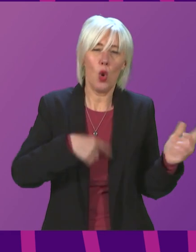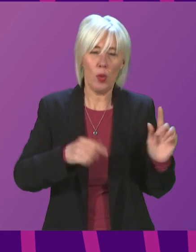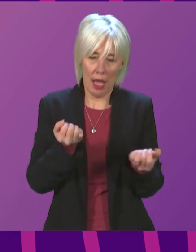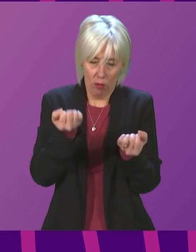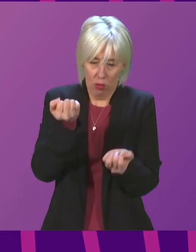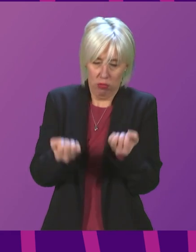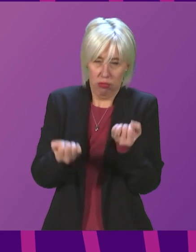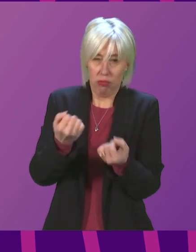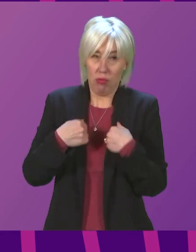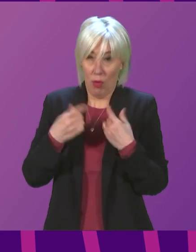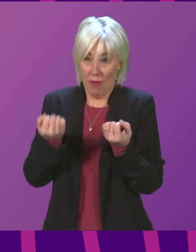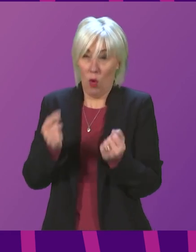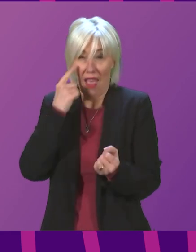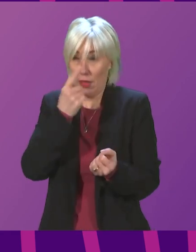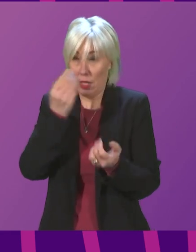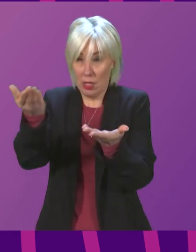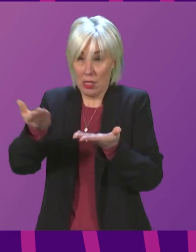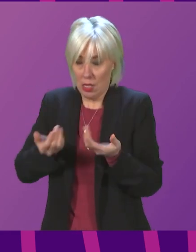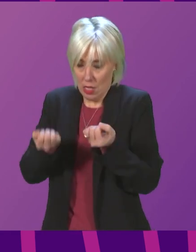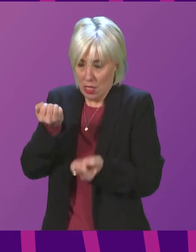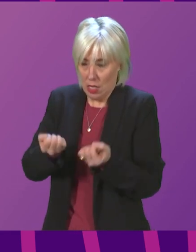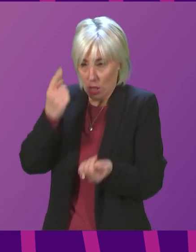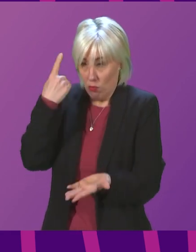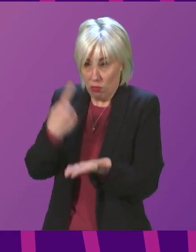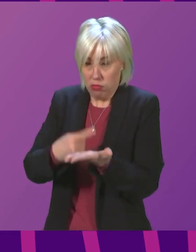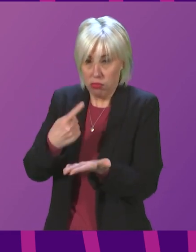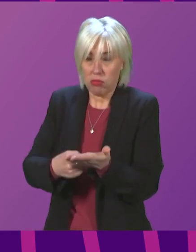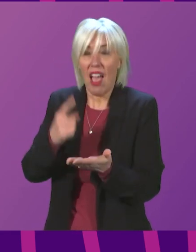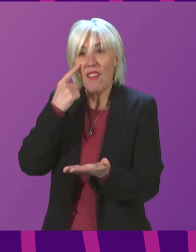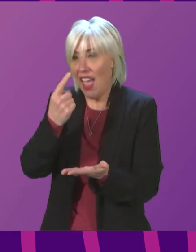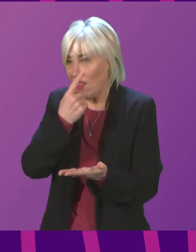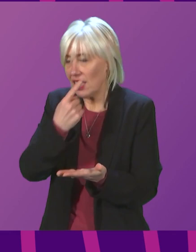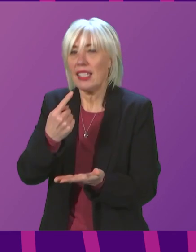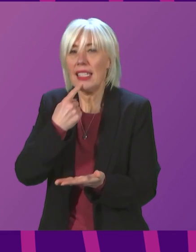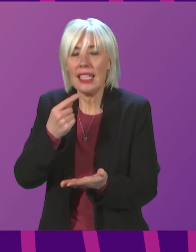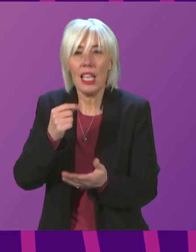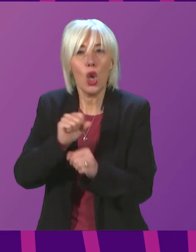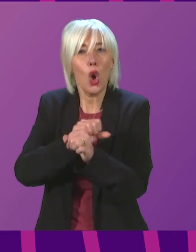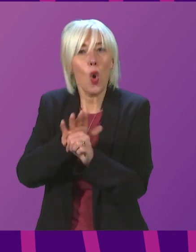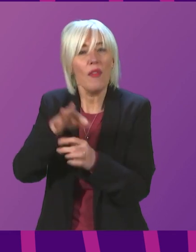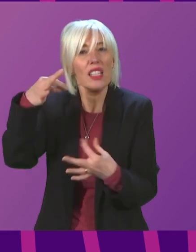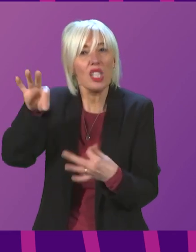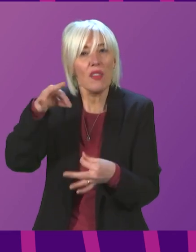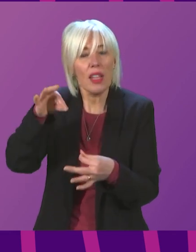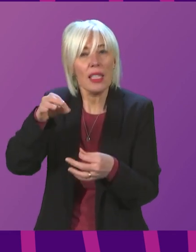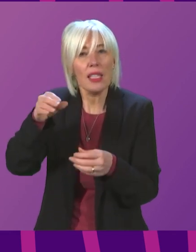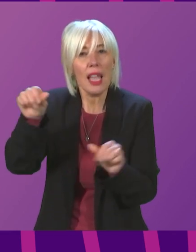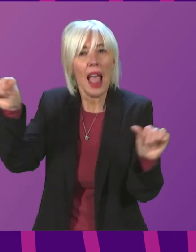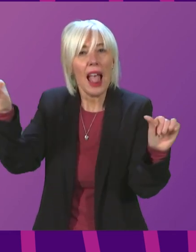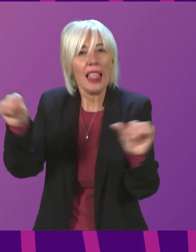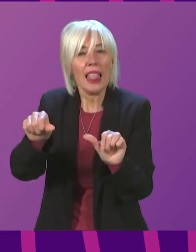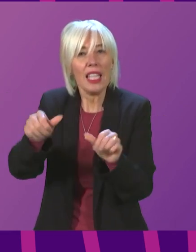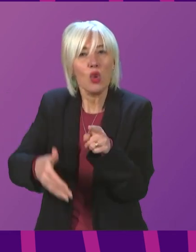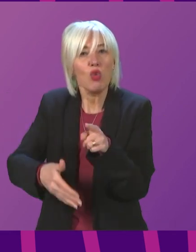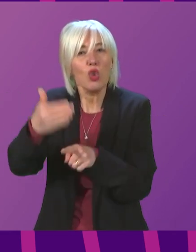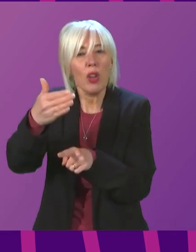on the basis of the evidence, and we make balanced judgments. If the evidence shows us that COVID certification is a less restrictive option